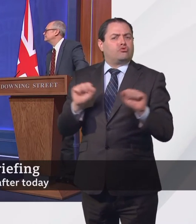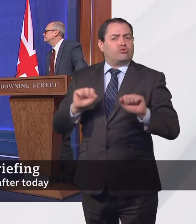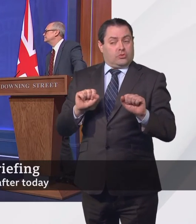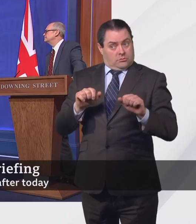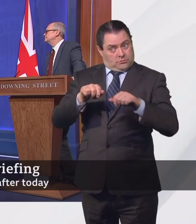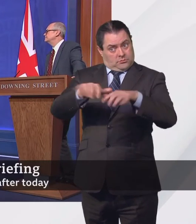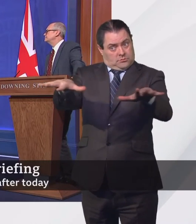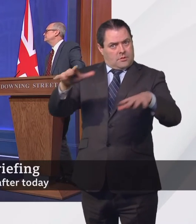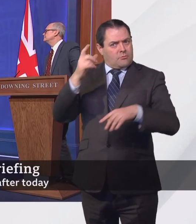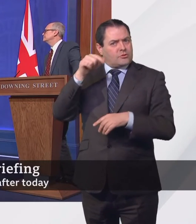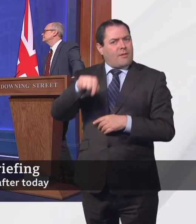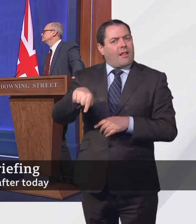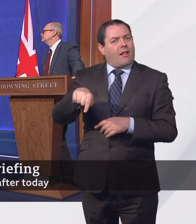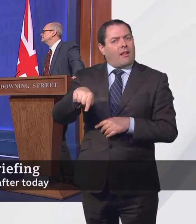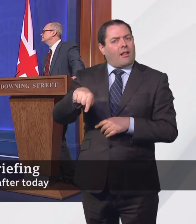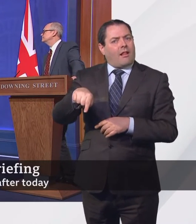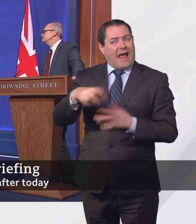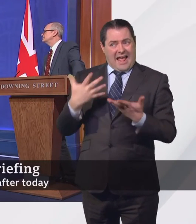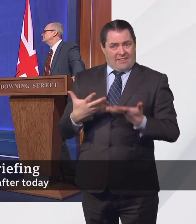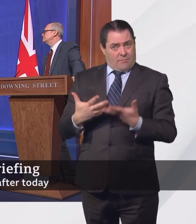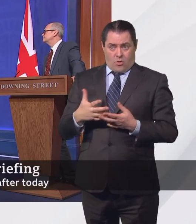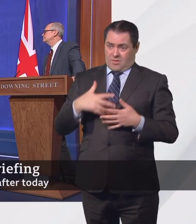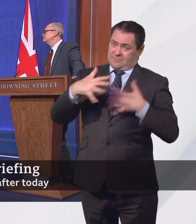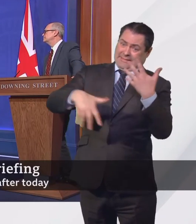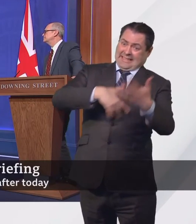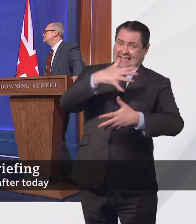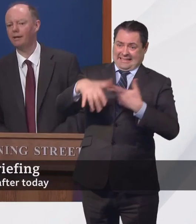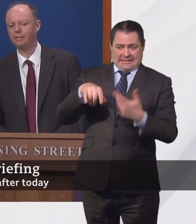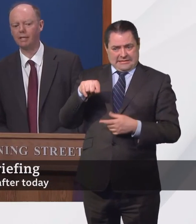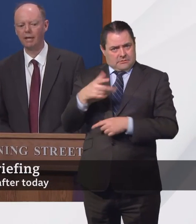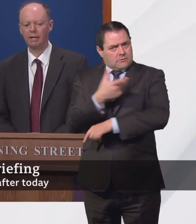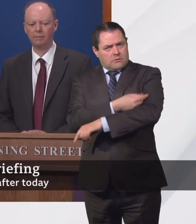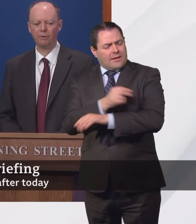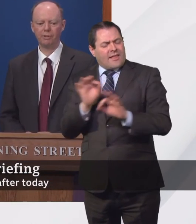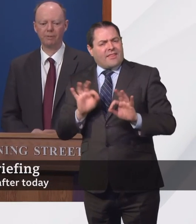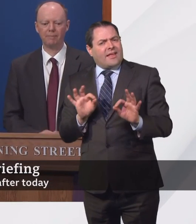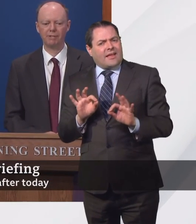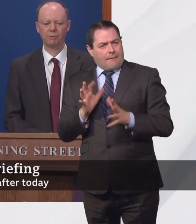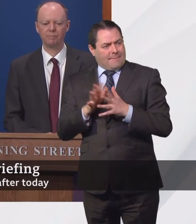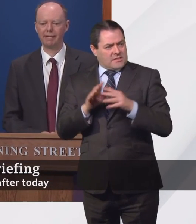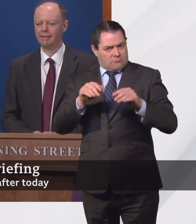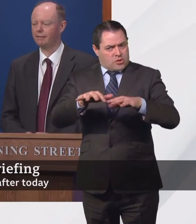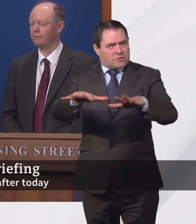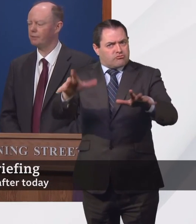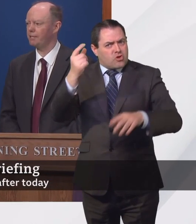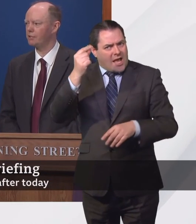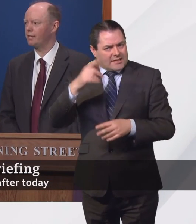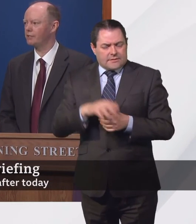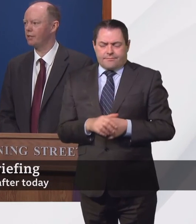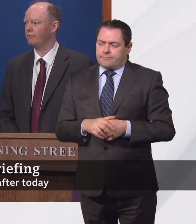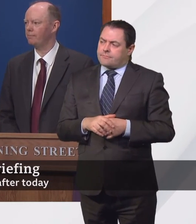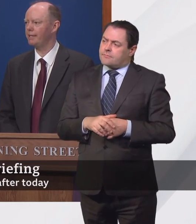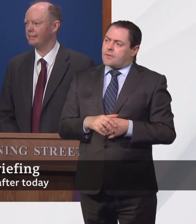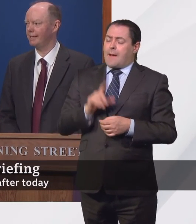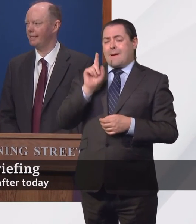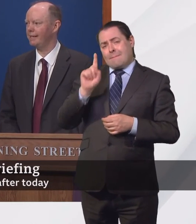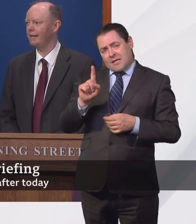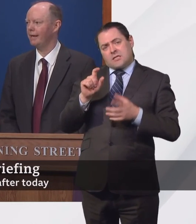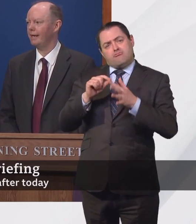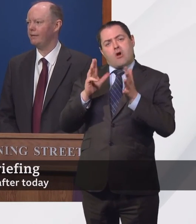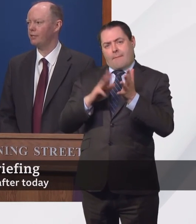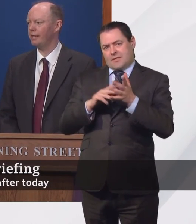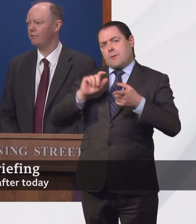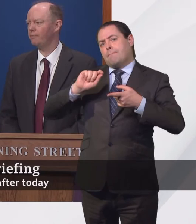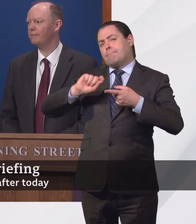people in those ages at all at this point in time. But, and this is the big but, the point the Prime Minister was making and that's been stressed repeatedly